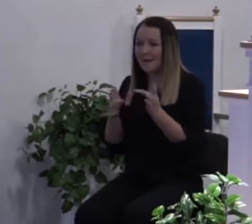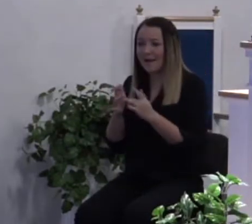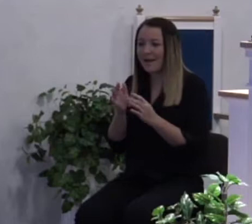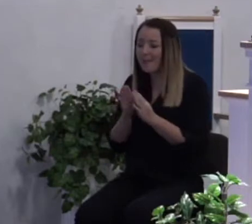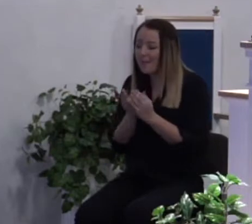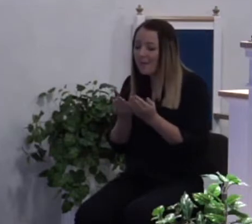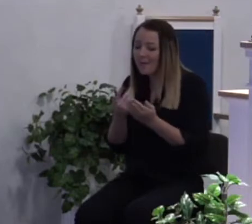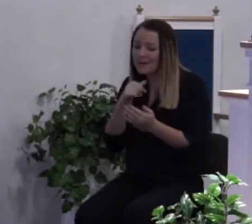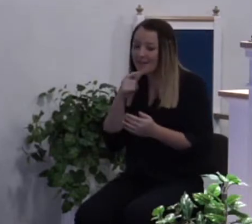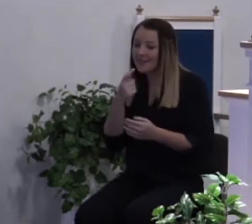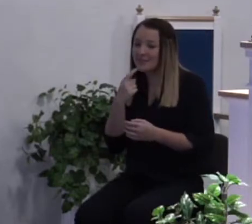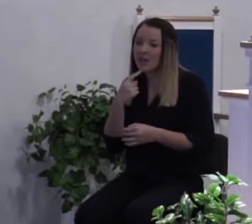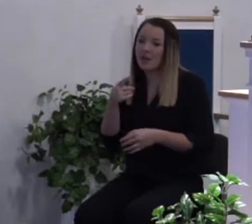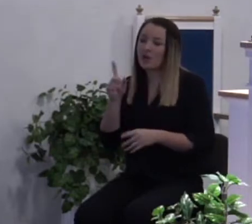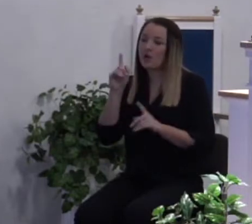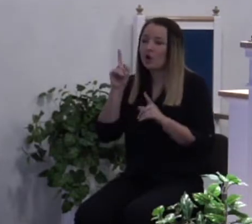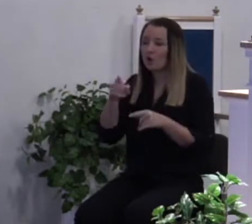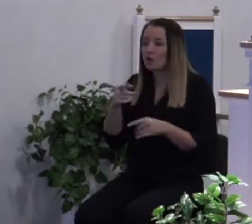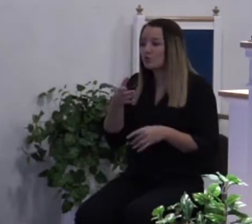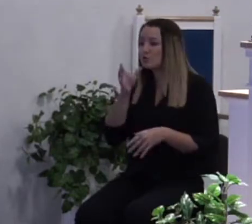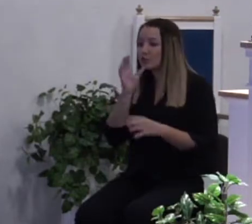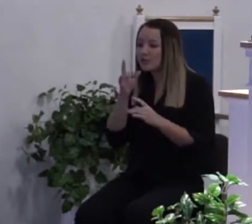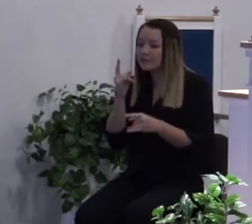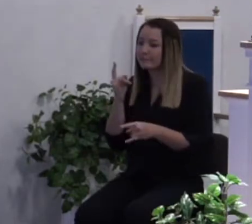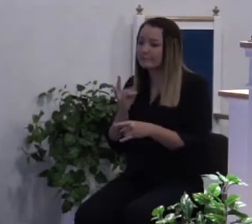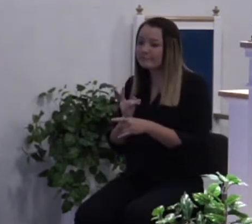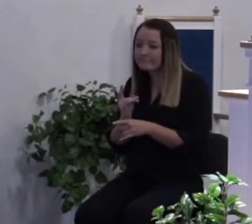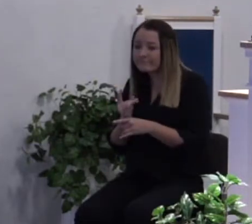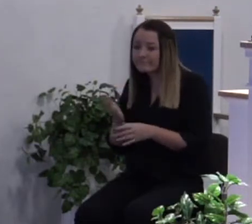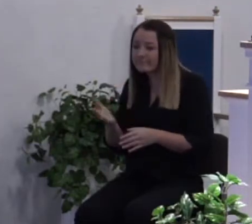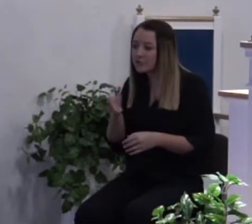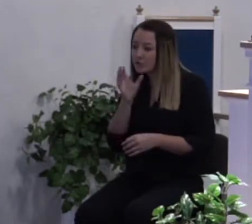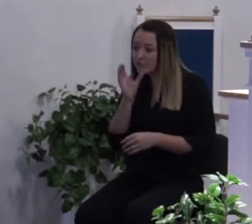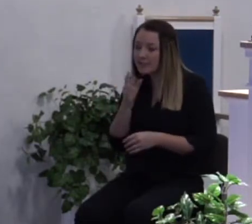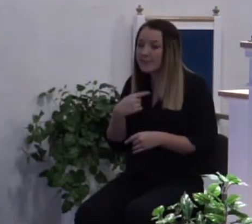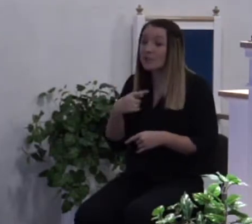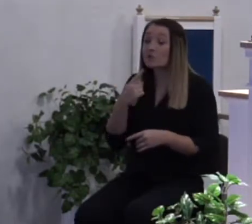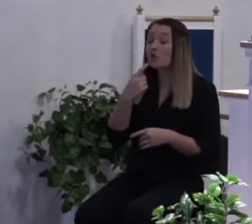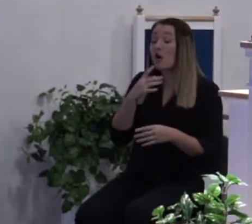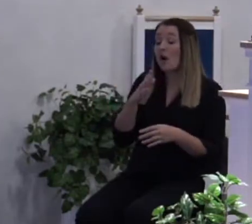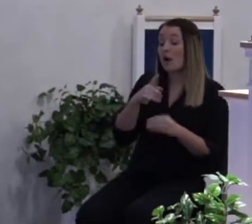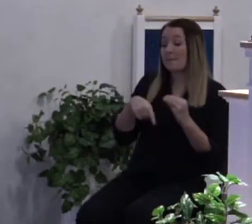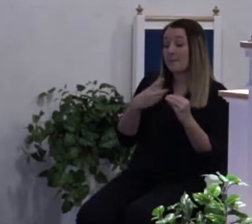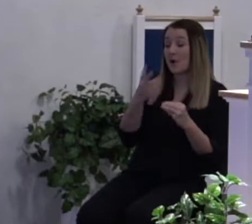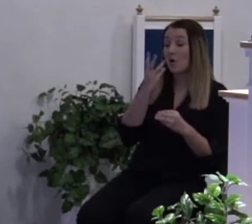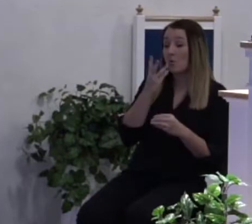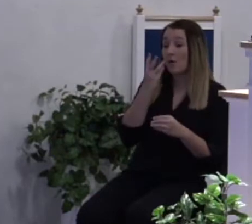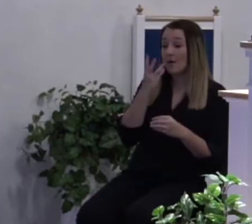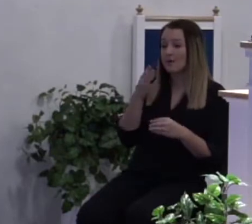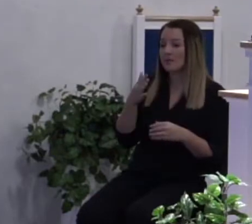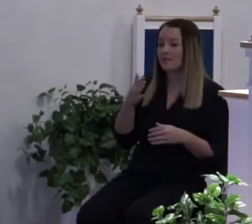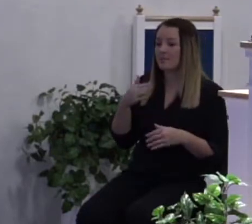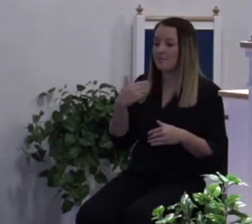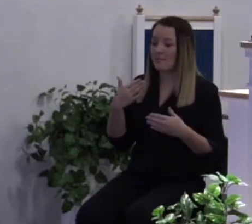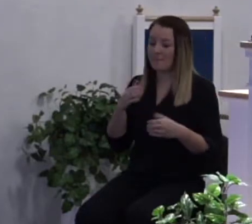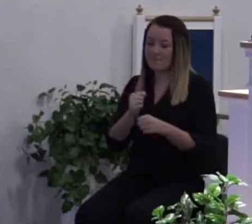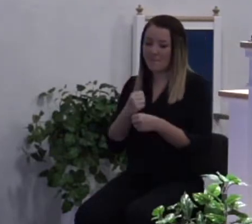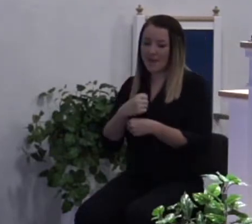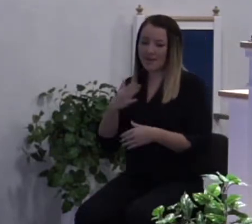and drinking. If you read in the book of Proverbs he talks about how wine maketh glad the hearts of men. It's wine wine